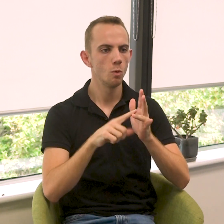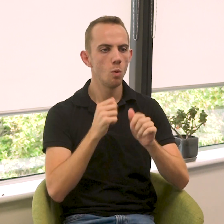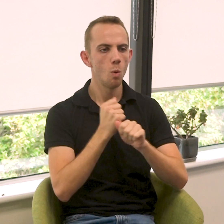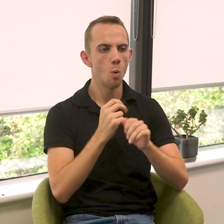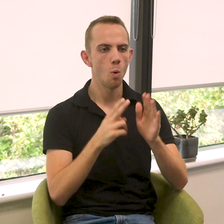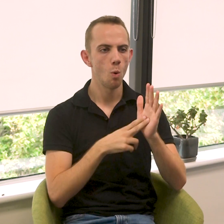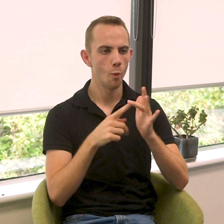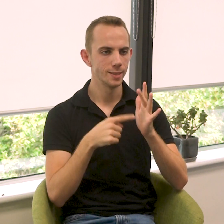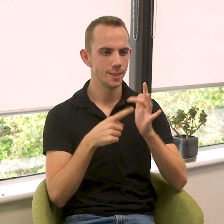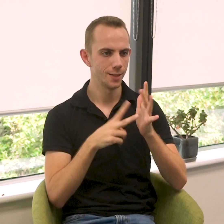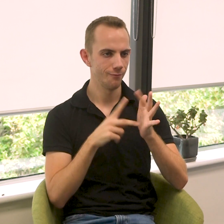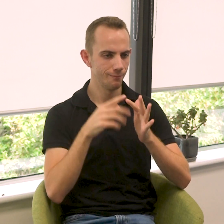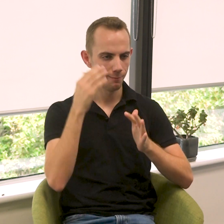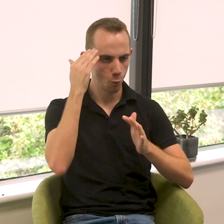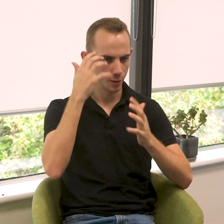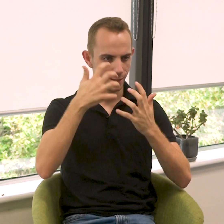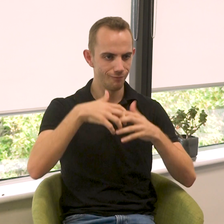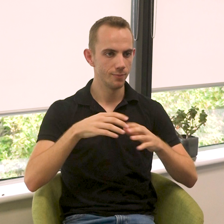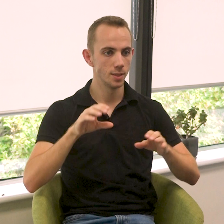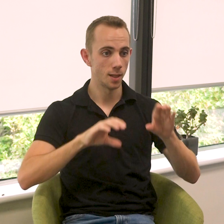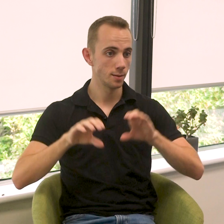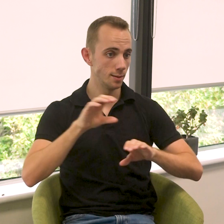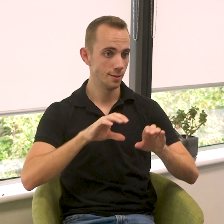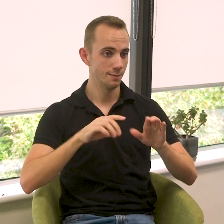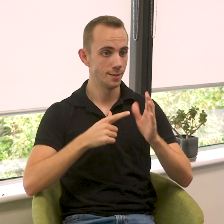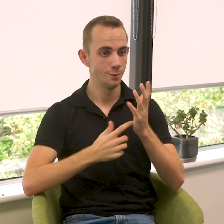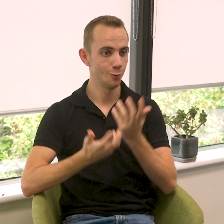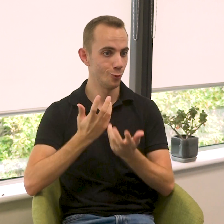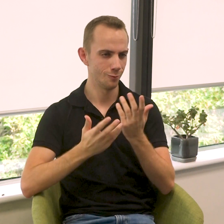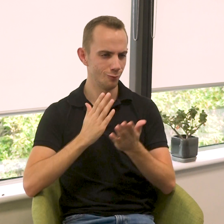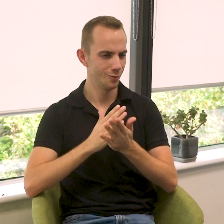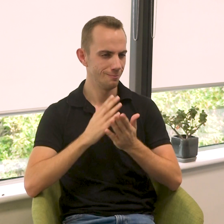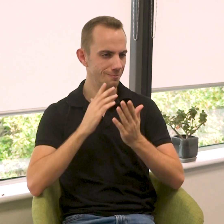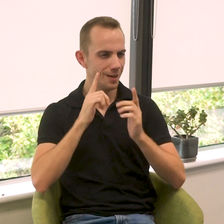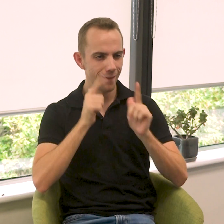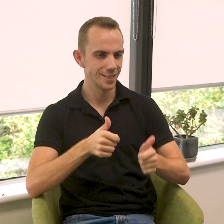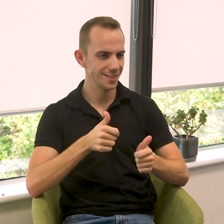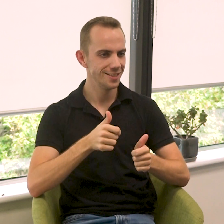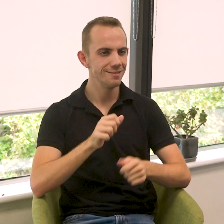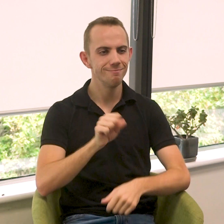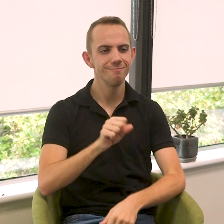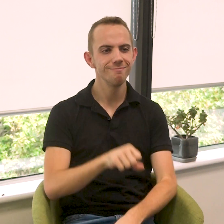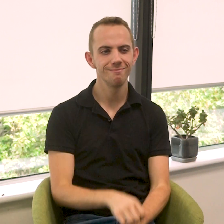Cognitive Science, which was fascinating, I loved it.